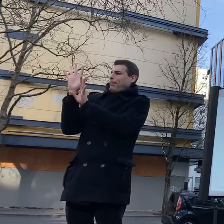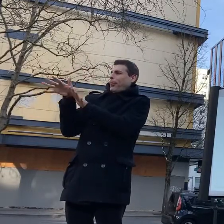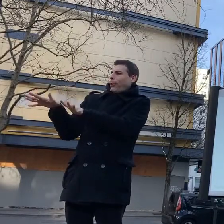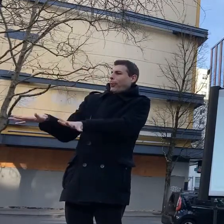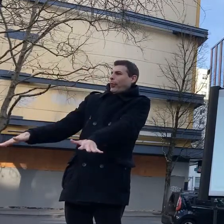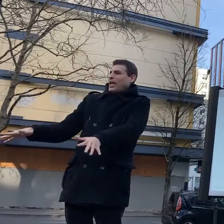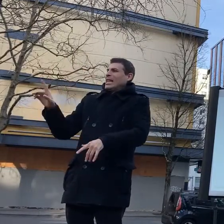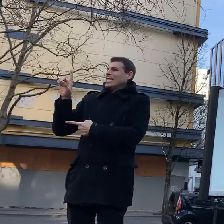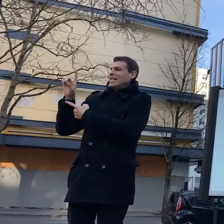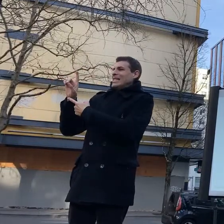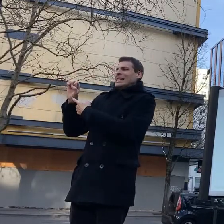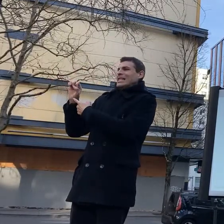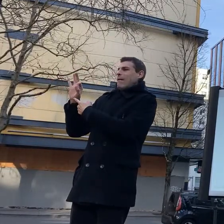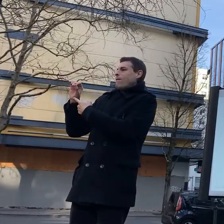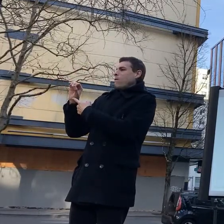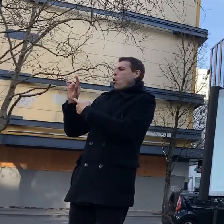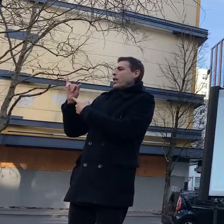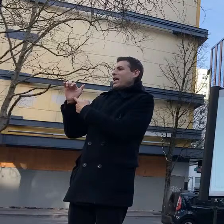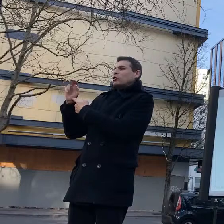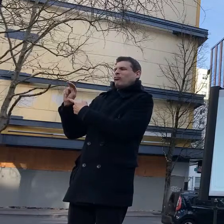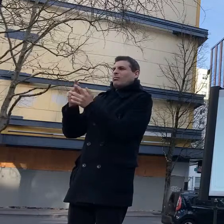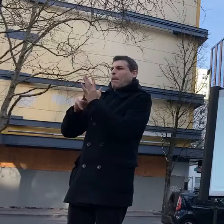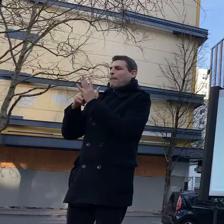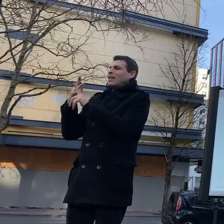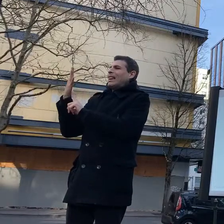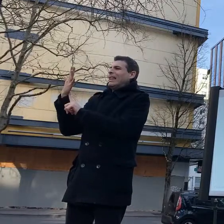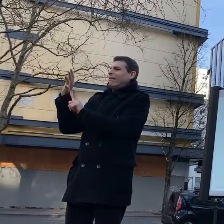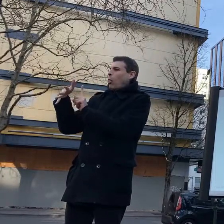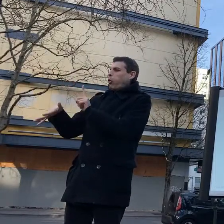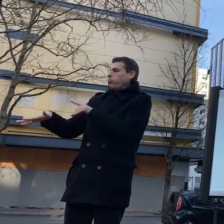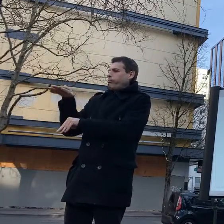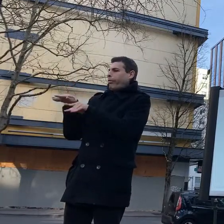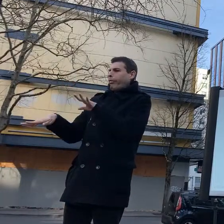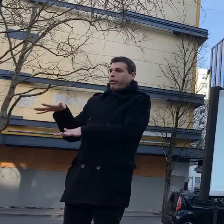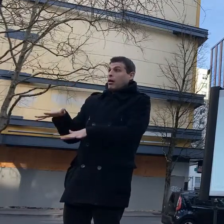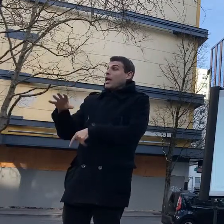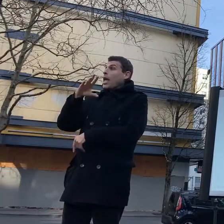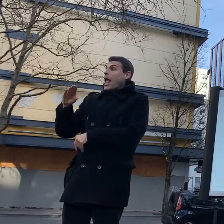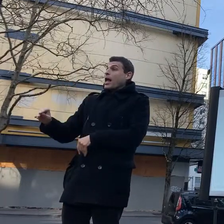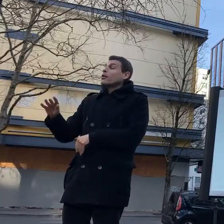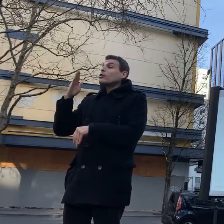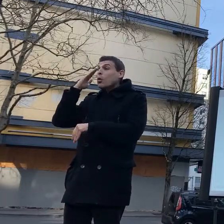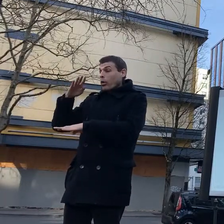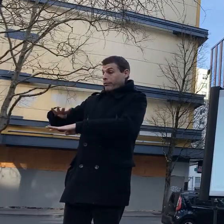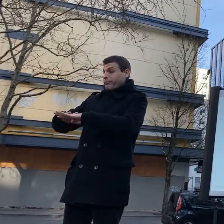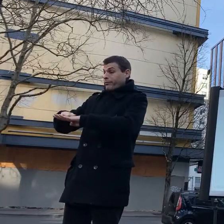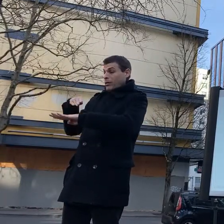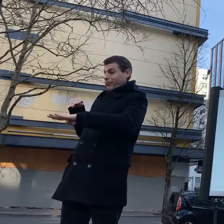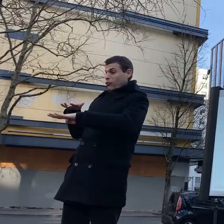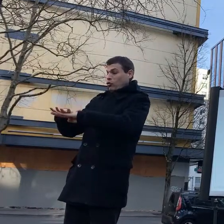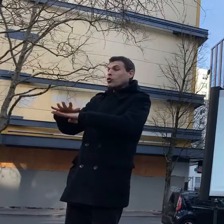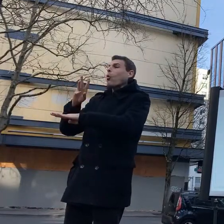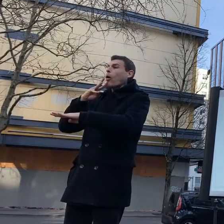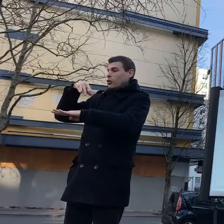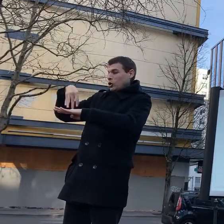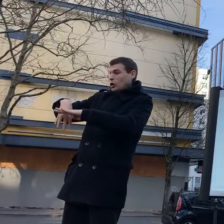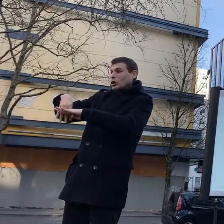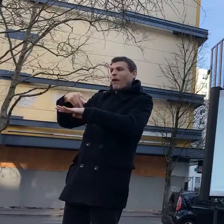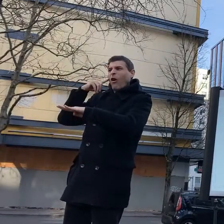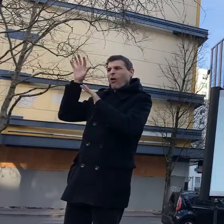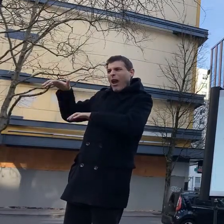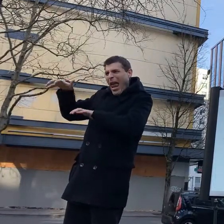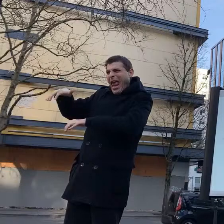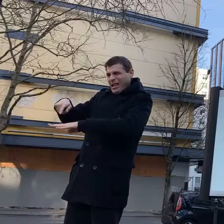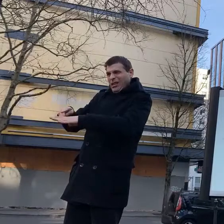stormwater drain that drain goes directly into the willamette river untreated